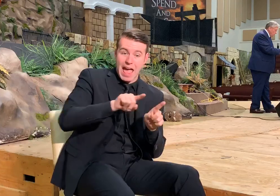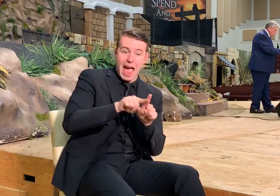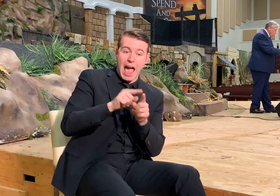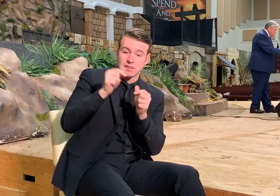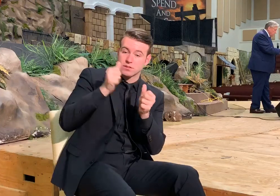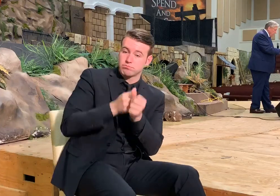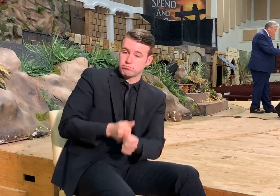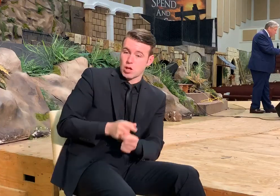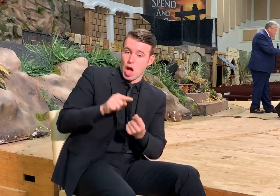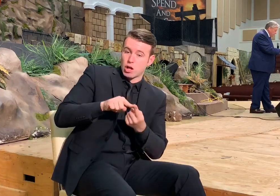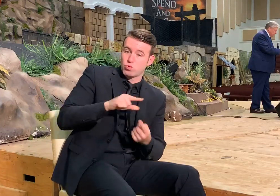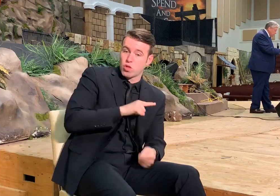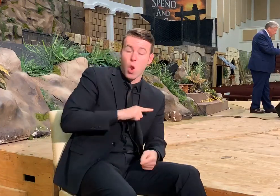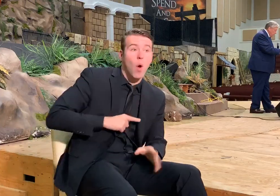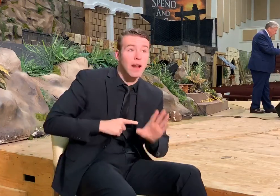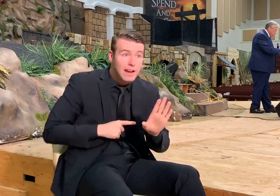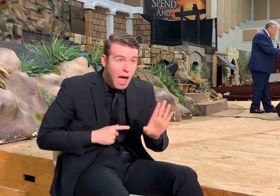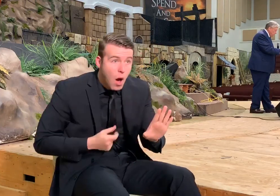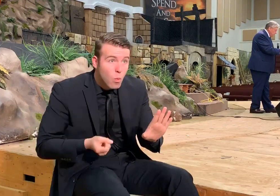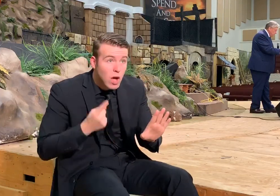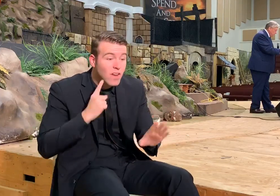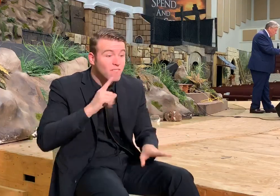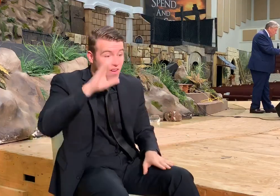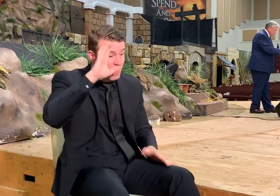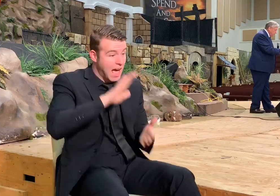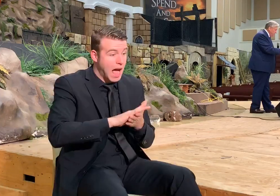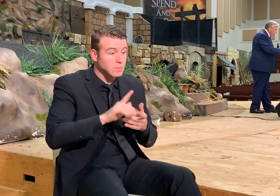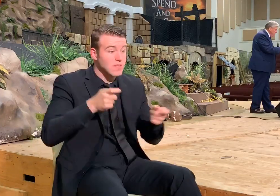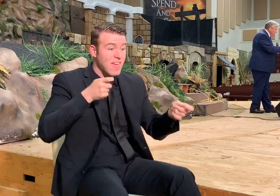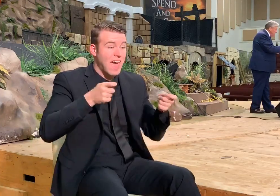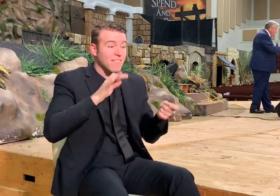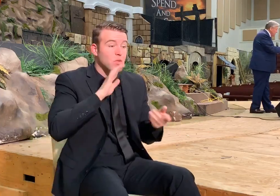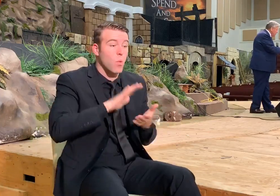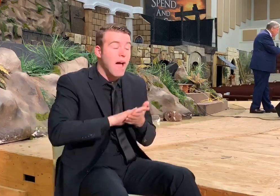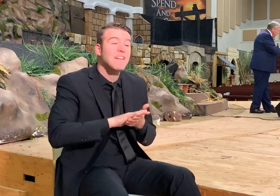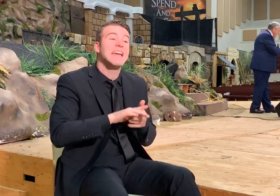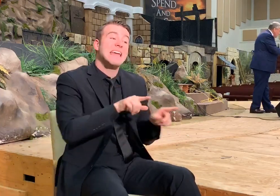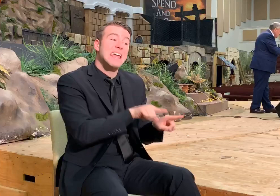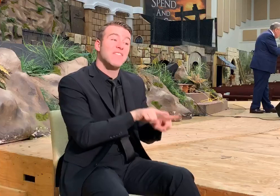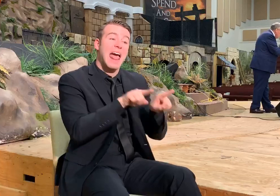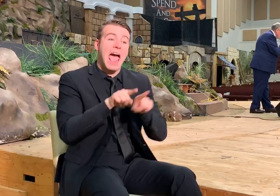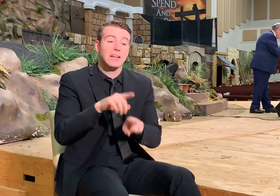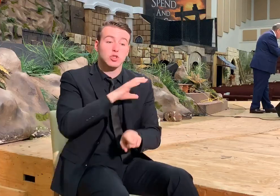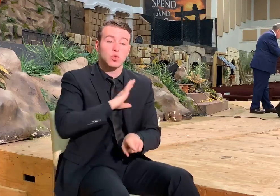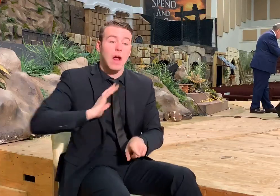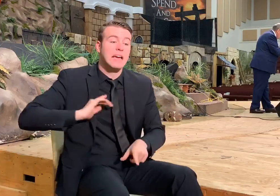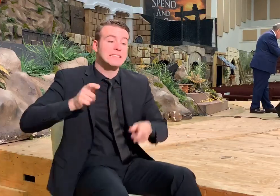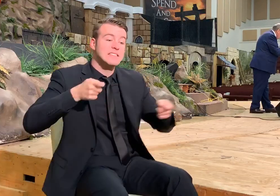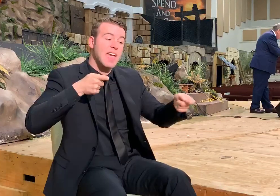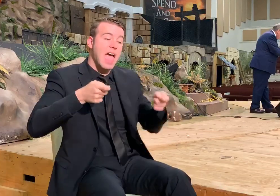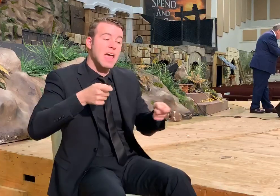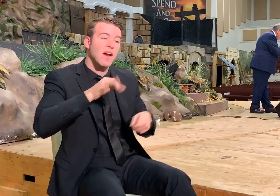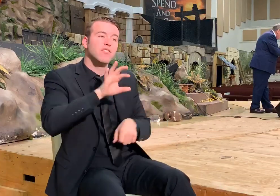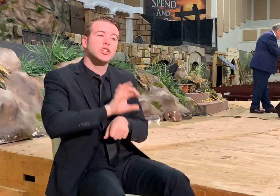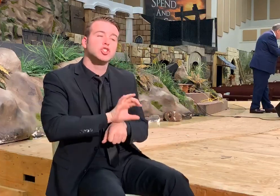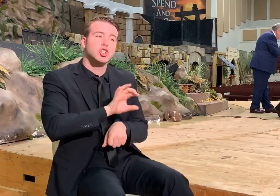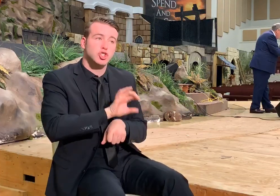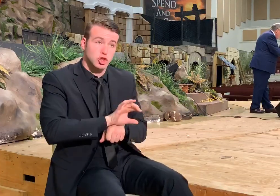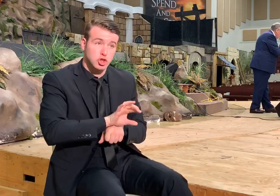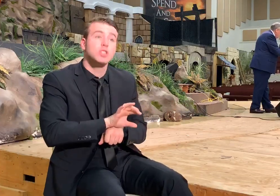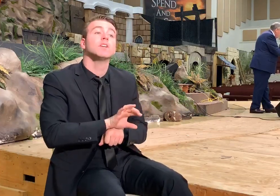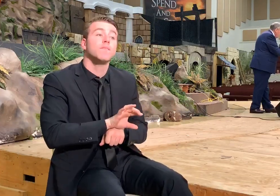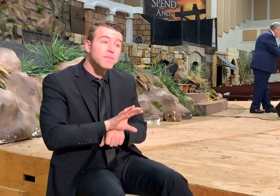the Lord. Now watch this. For the husband is the head of the wife, even as Christ is the head of the church,